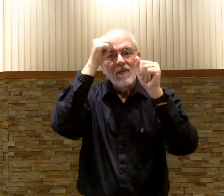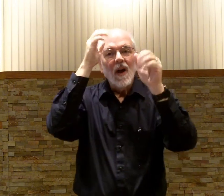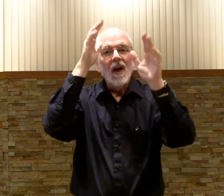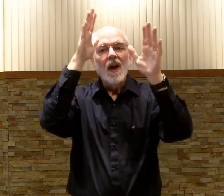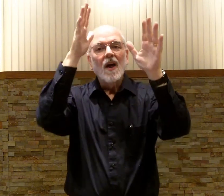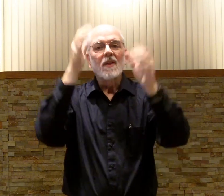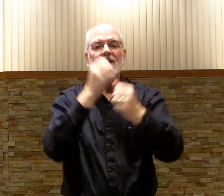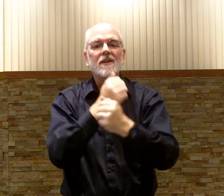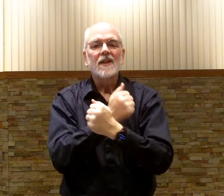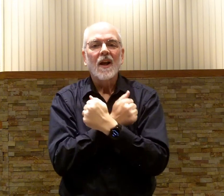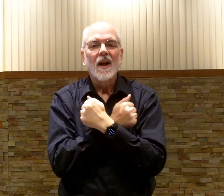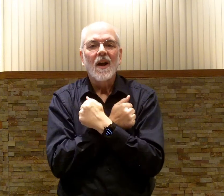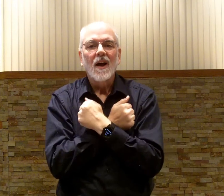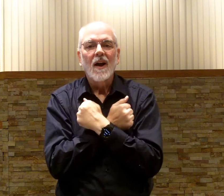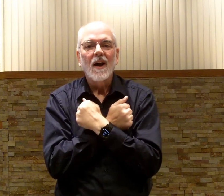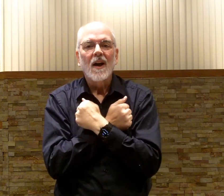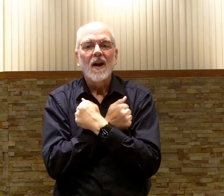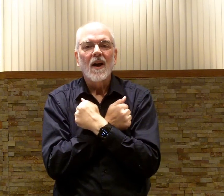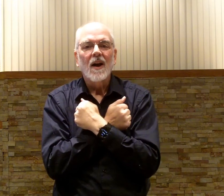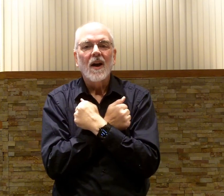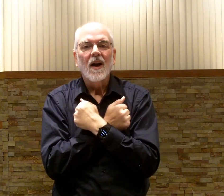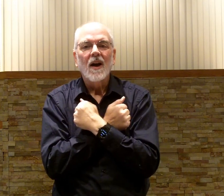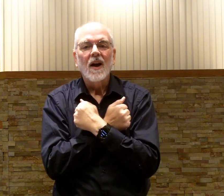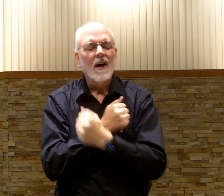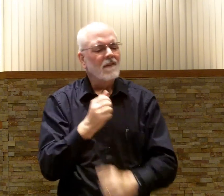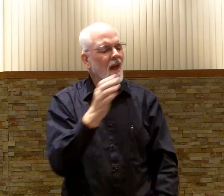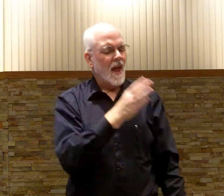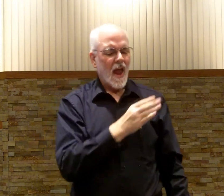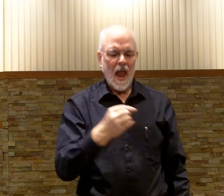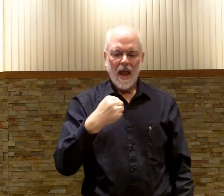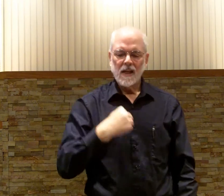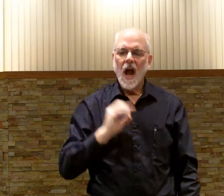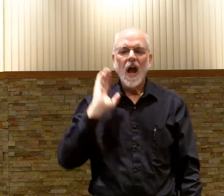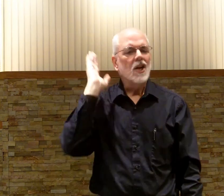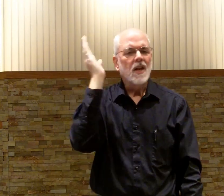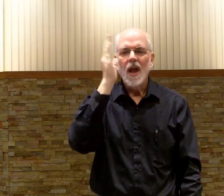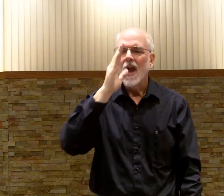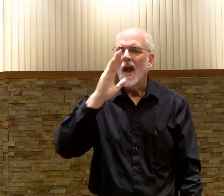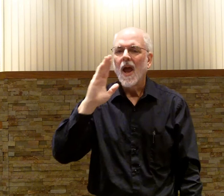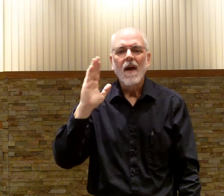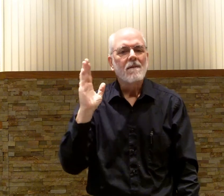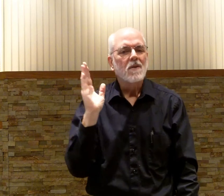Father's Father's love And I'll never